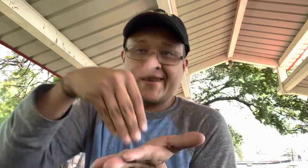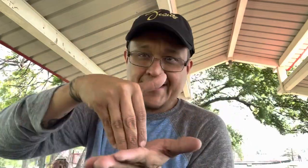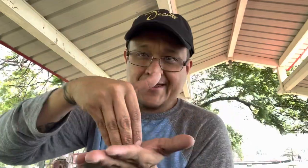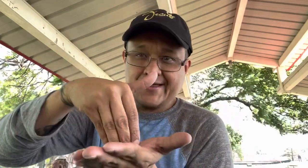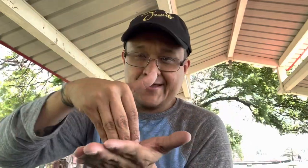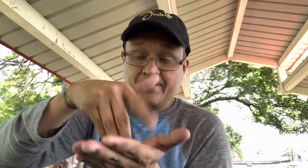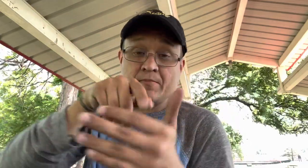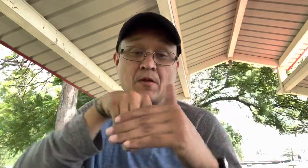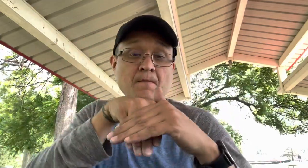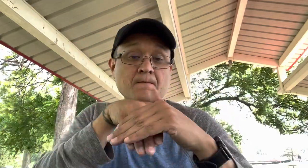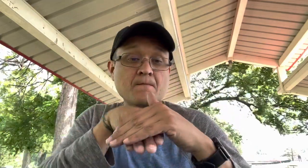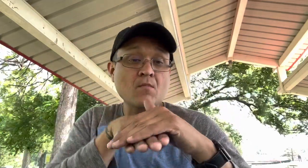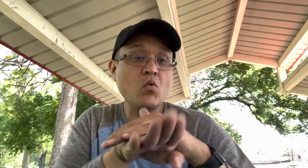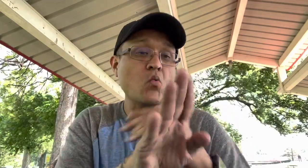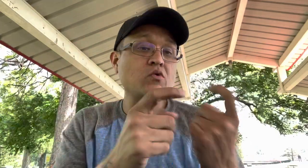and we were born again